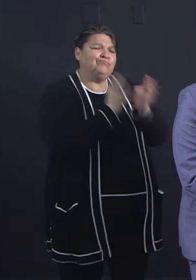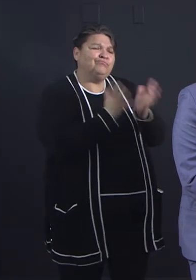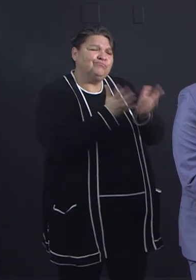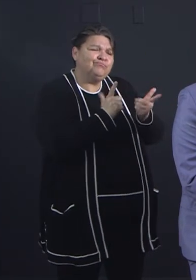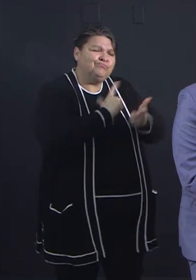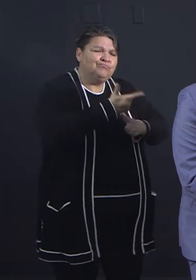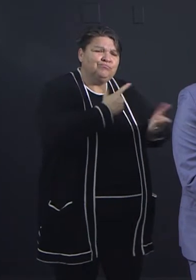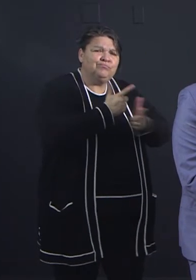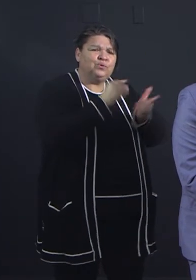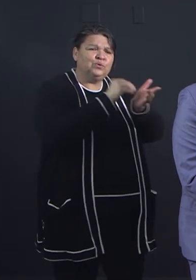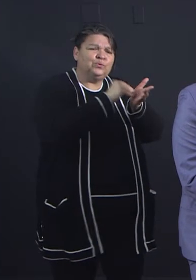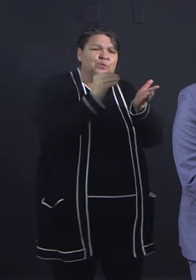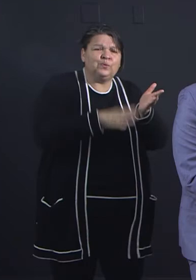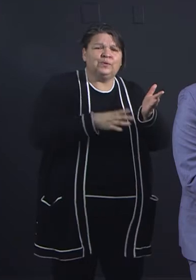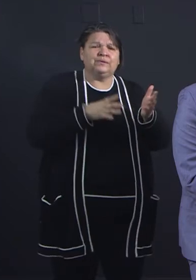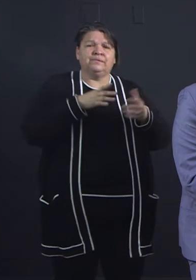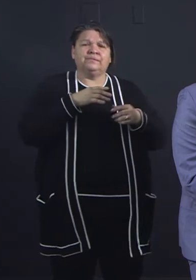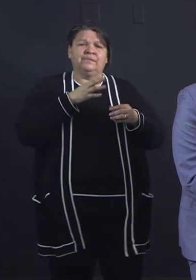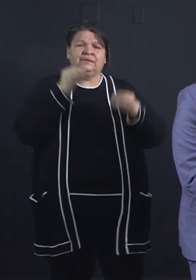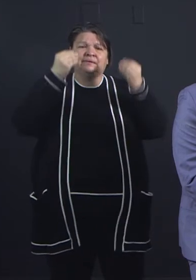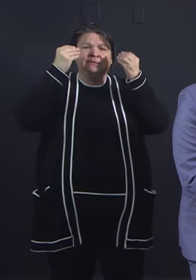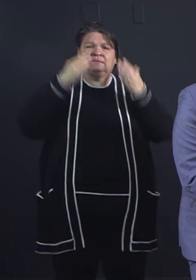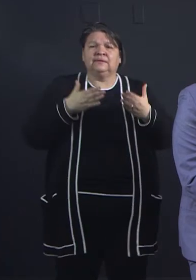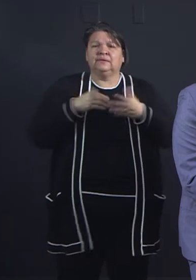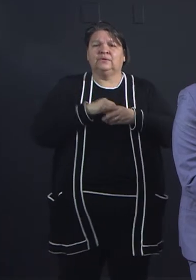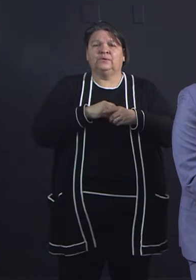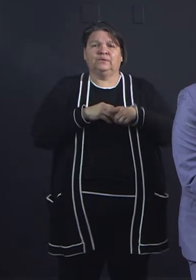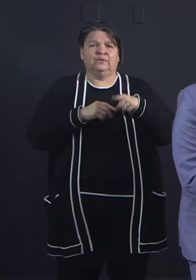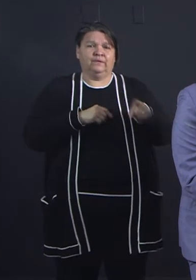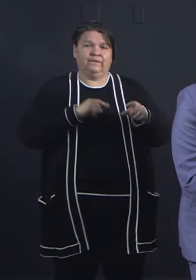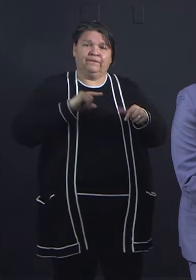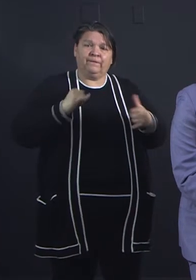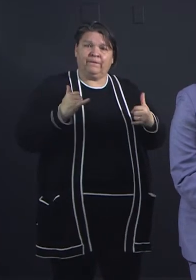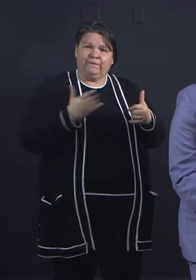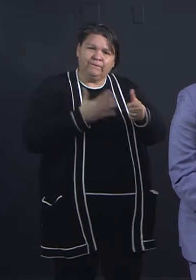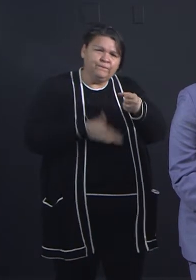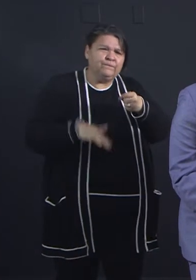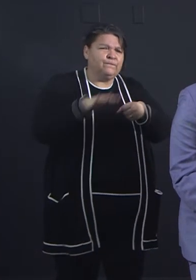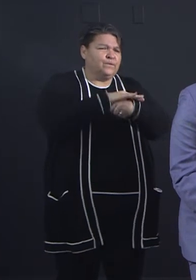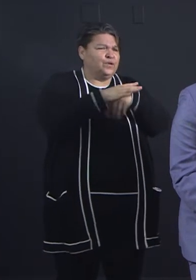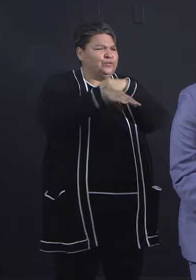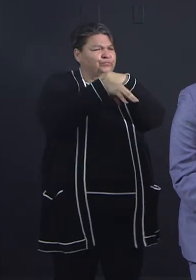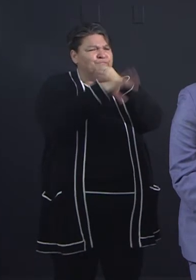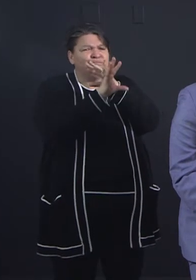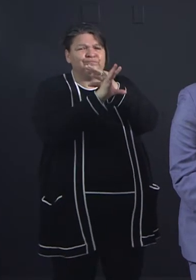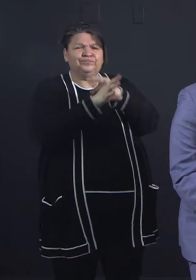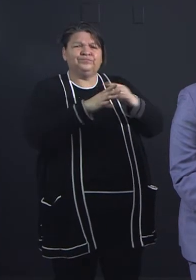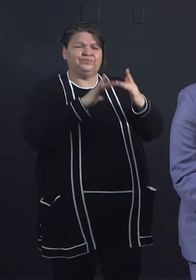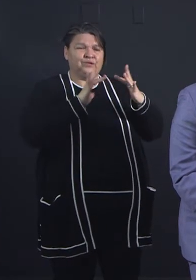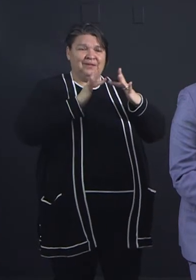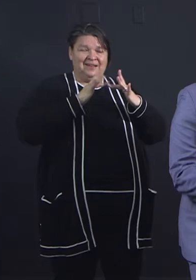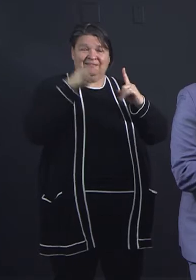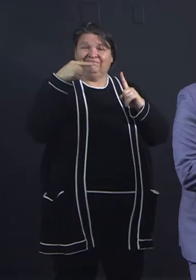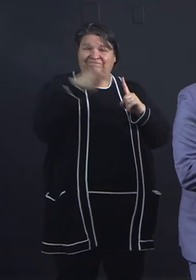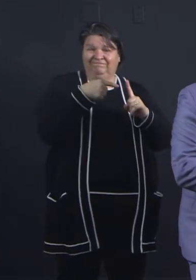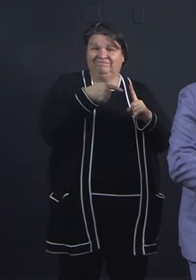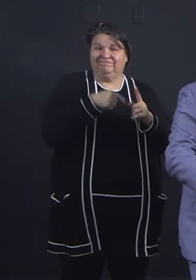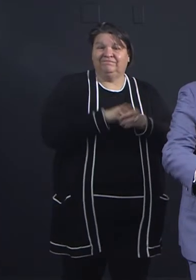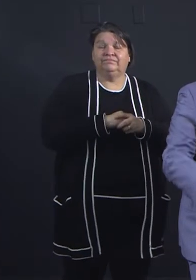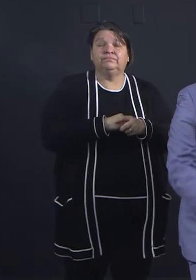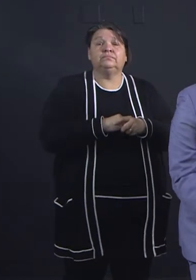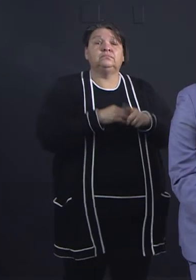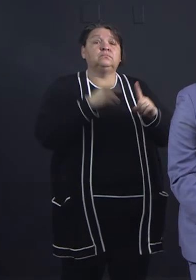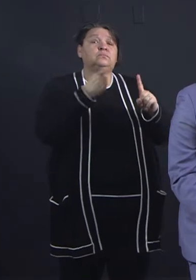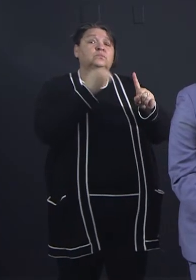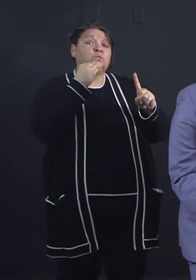online instruction, teacher-guided, district-wide learning at home on our Learning at Home website. That will continue